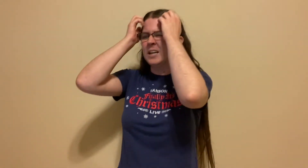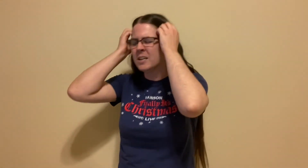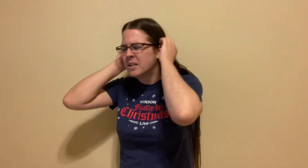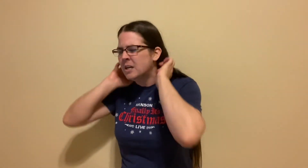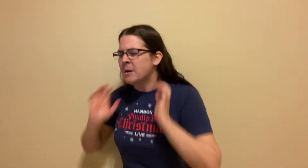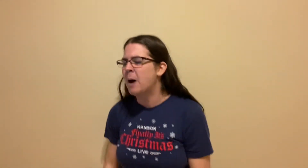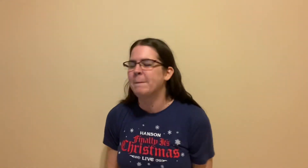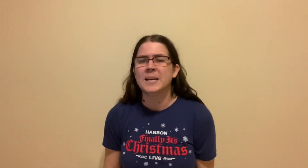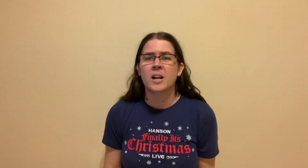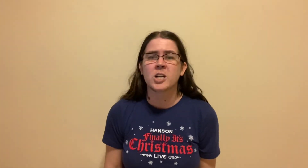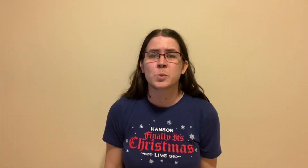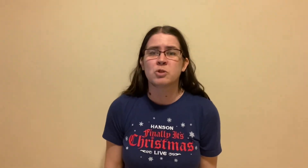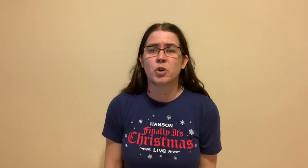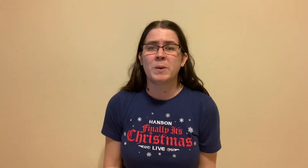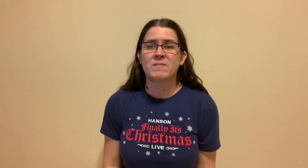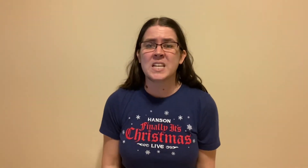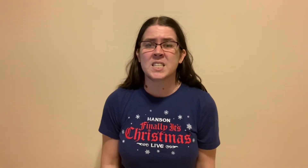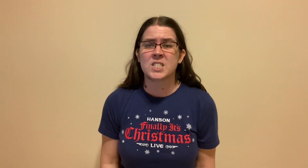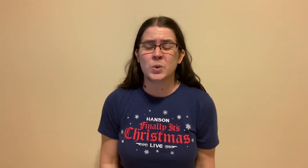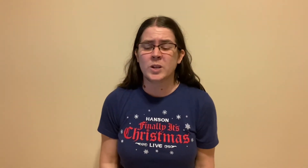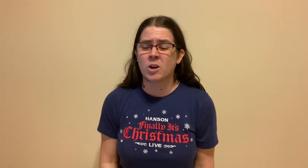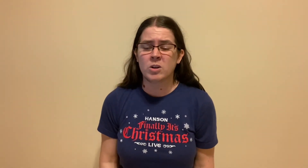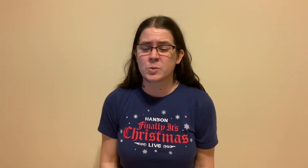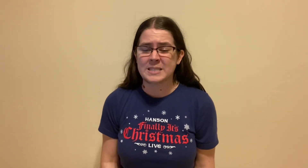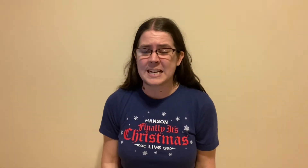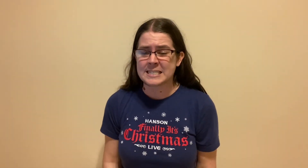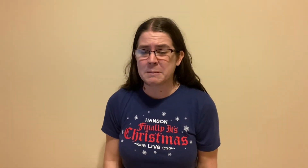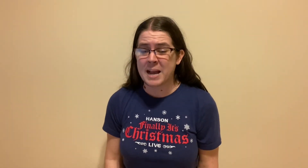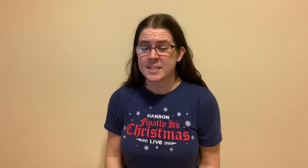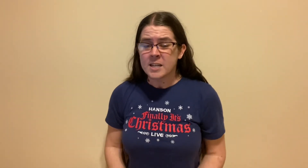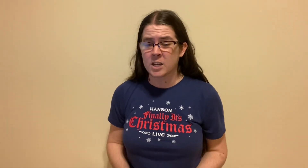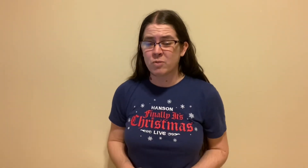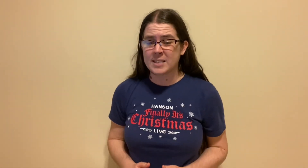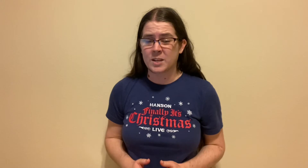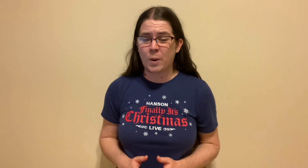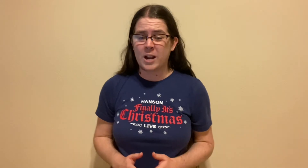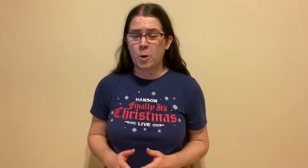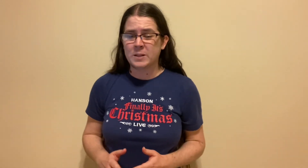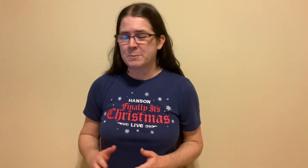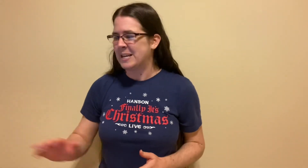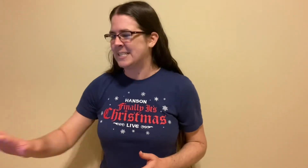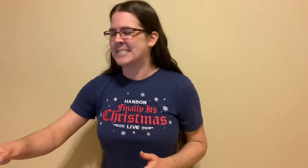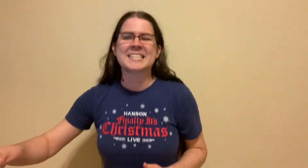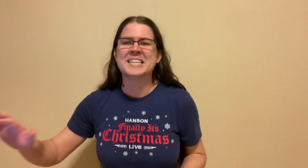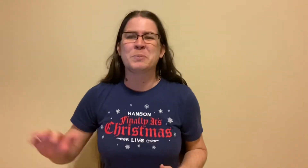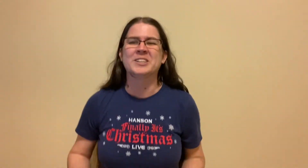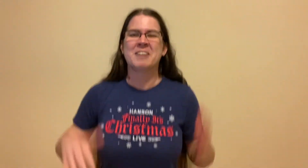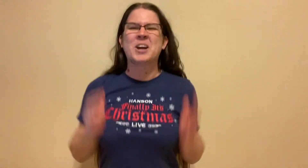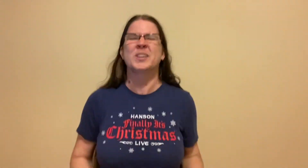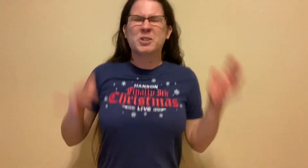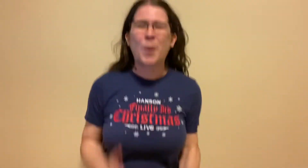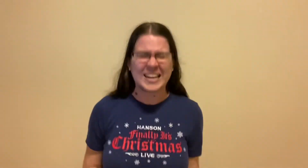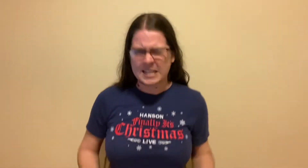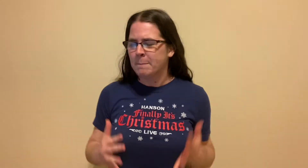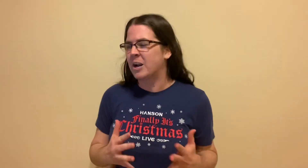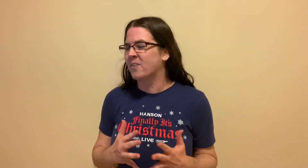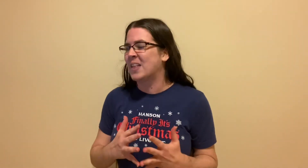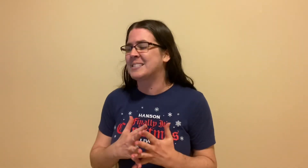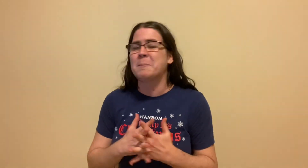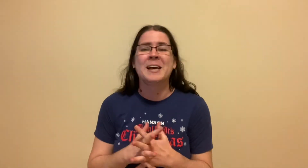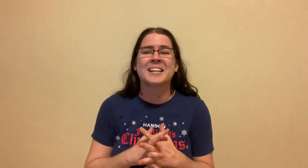puppy dogs with droopy faces unicorns with dancing mice sunrise and wide open spaces disney world I'll go there twice butterflies at picnic